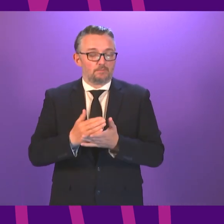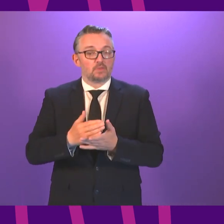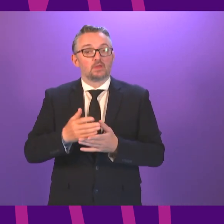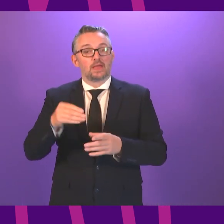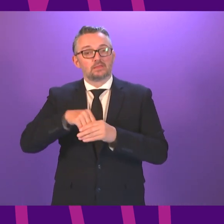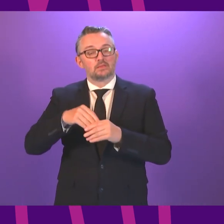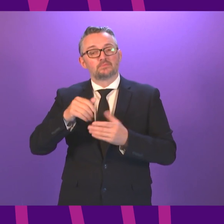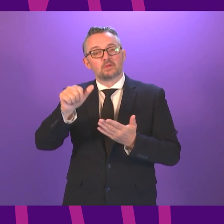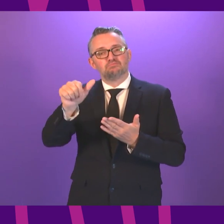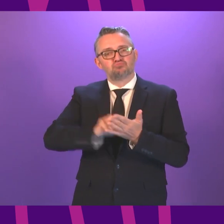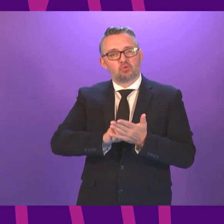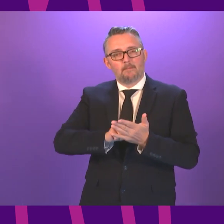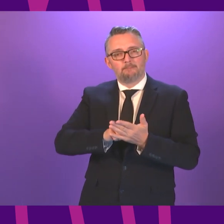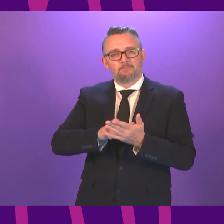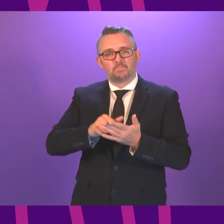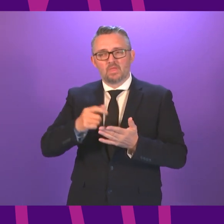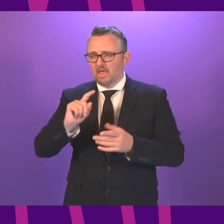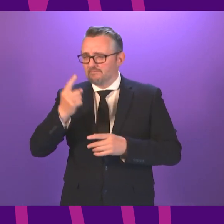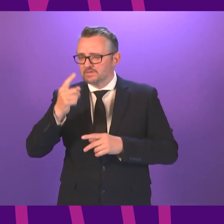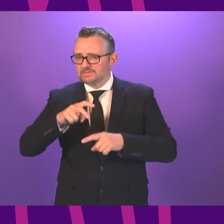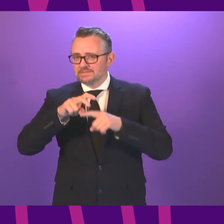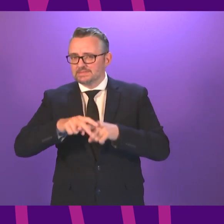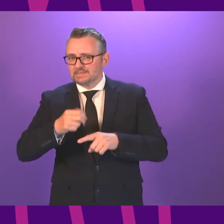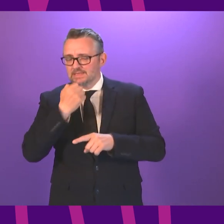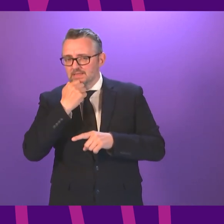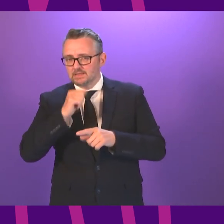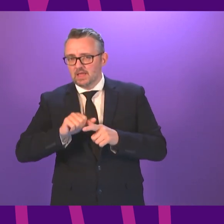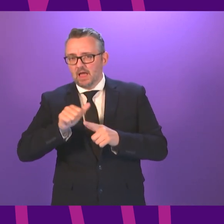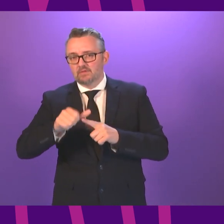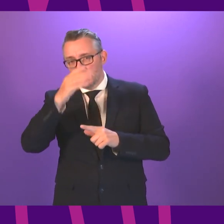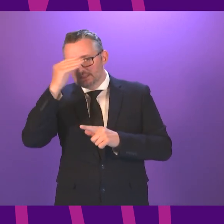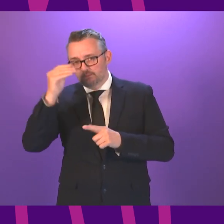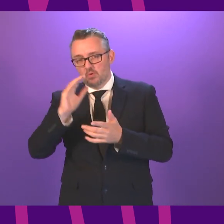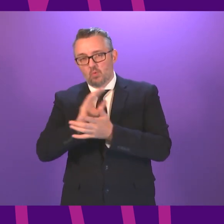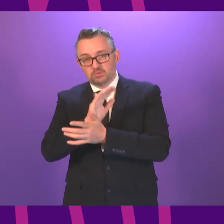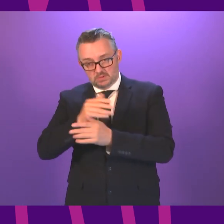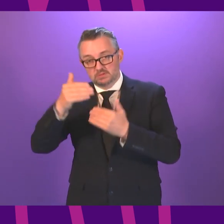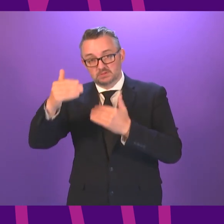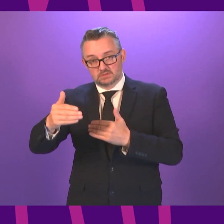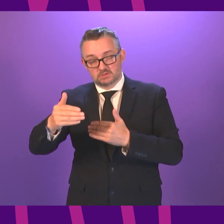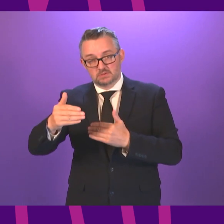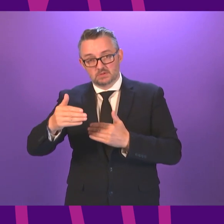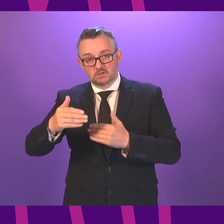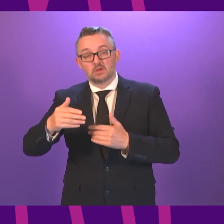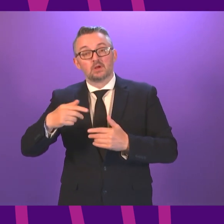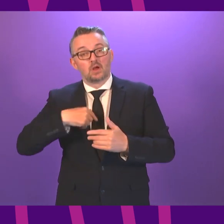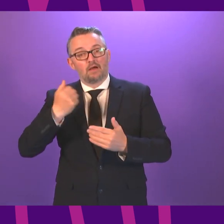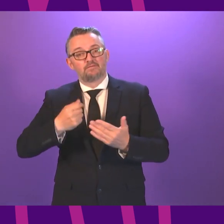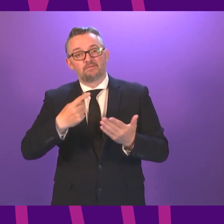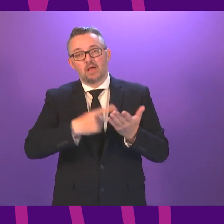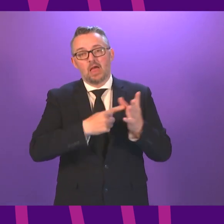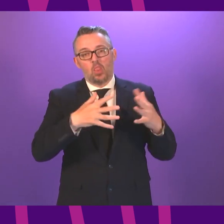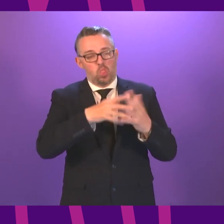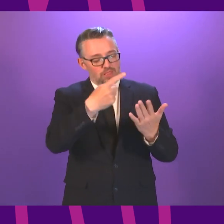programme for government I think in the first sitting day after the summer recess subject of course to the agreement of the parliamentary bureau our legislative